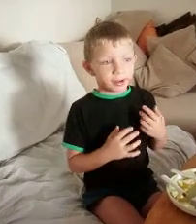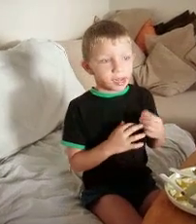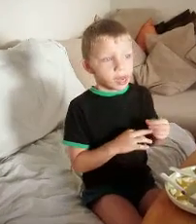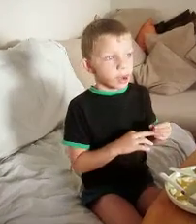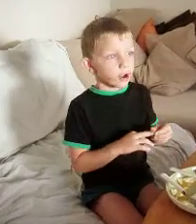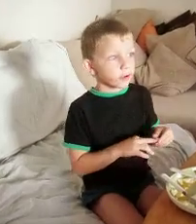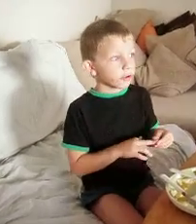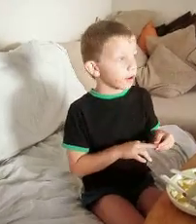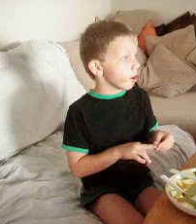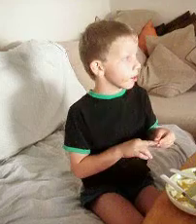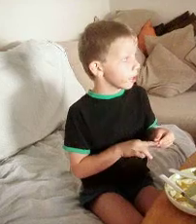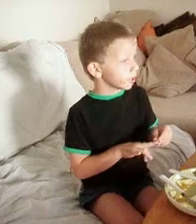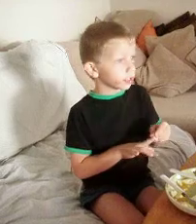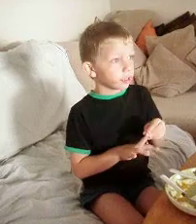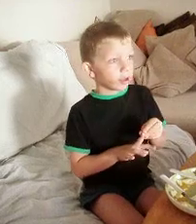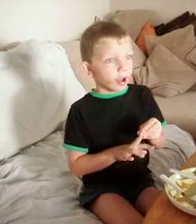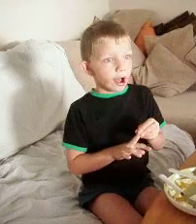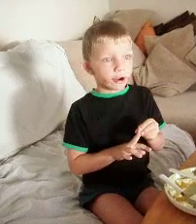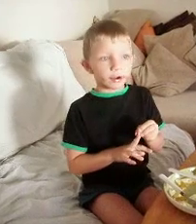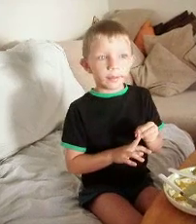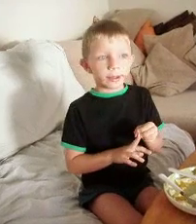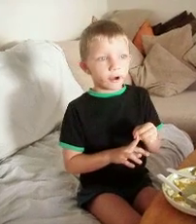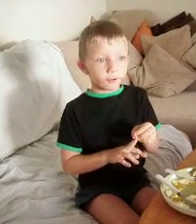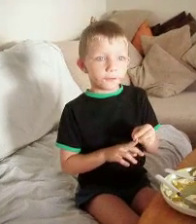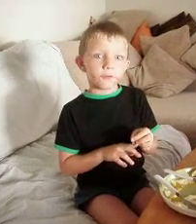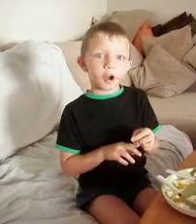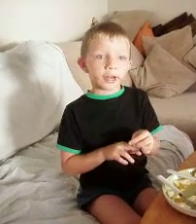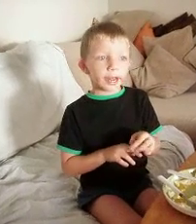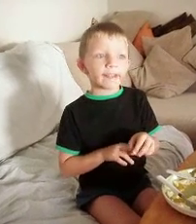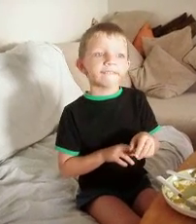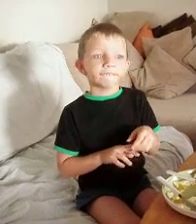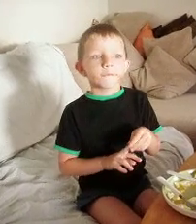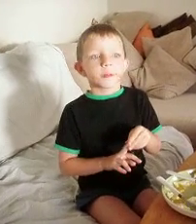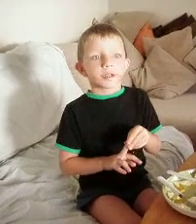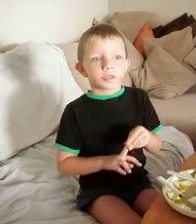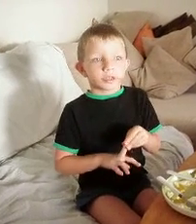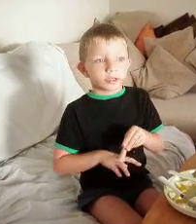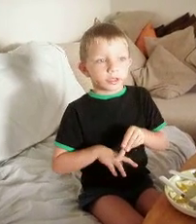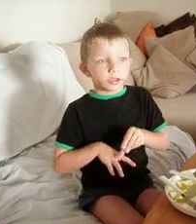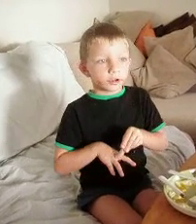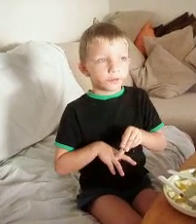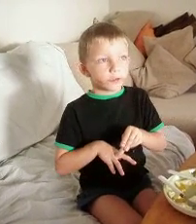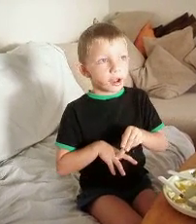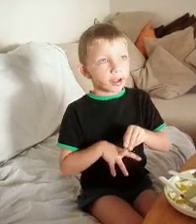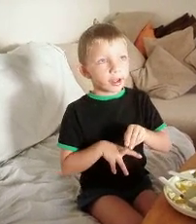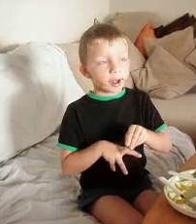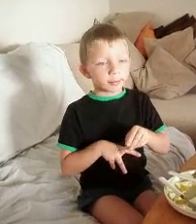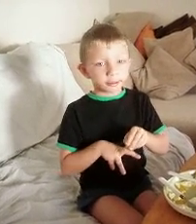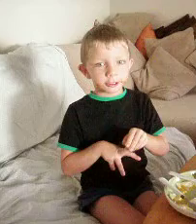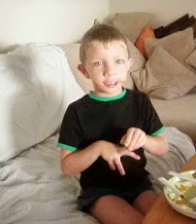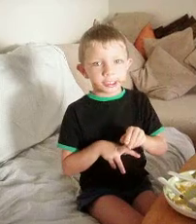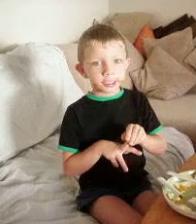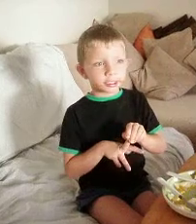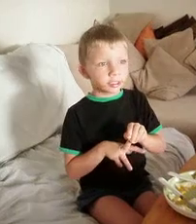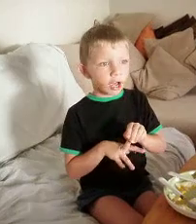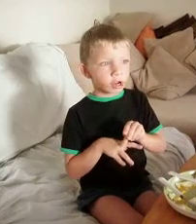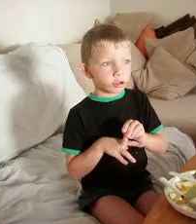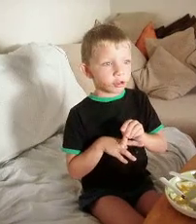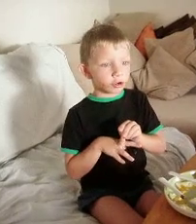on Friday, Good Friday, Jesus died on